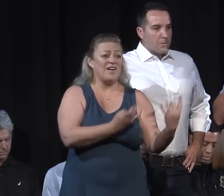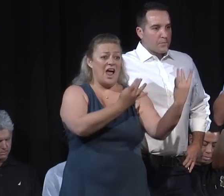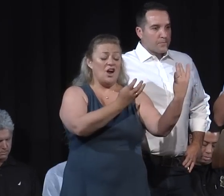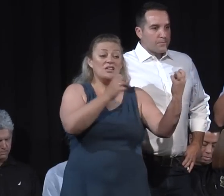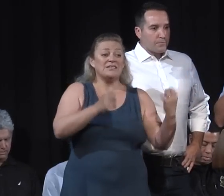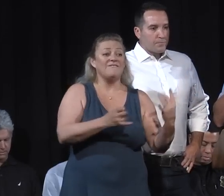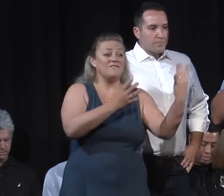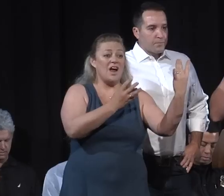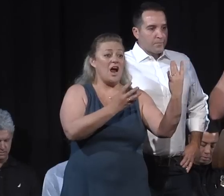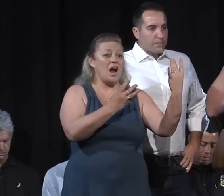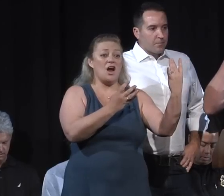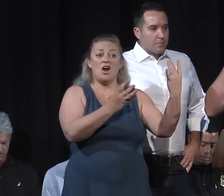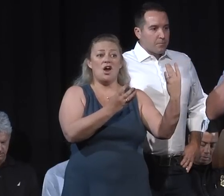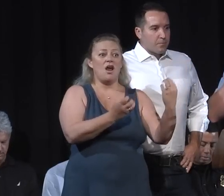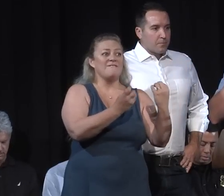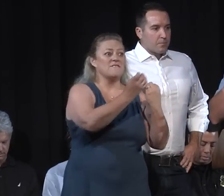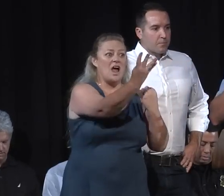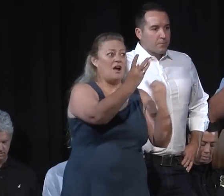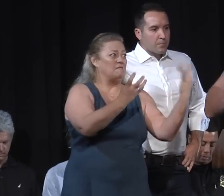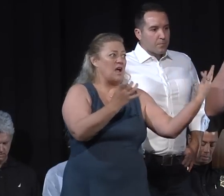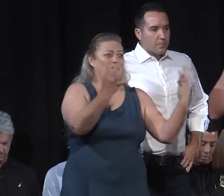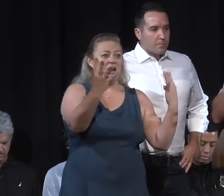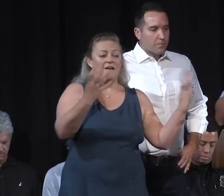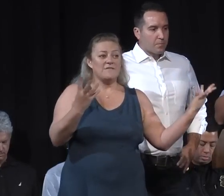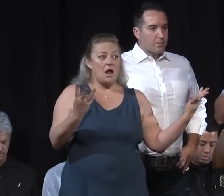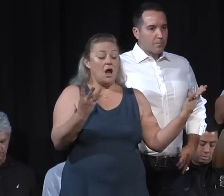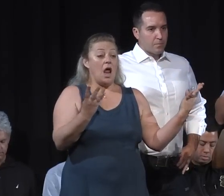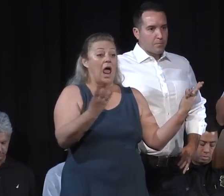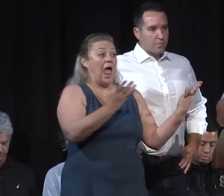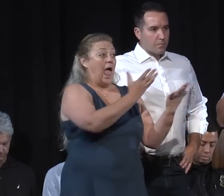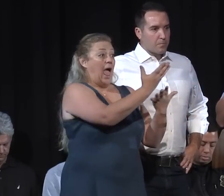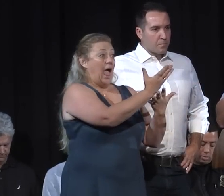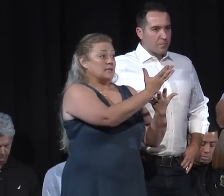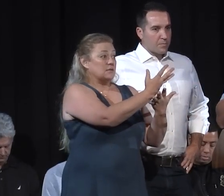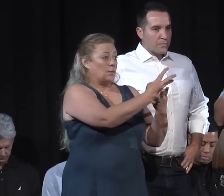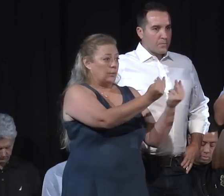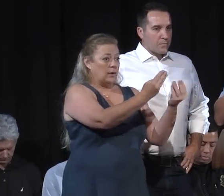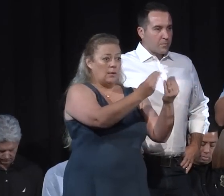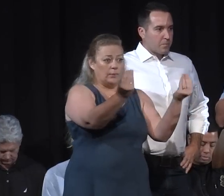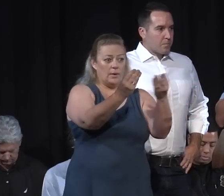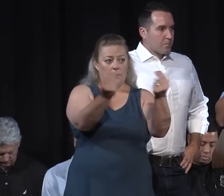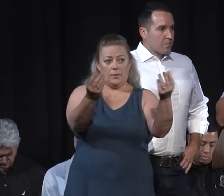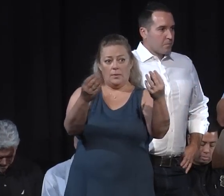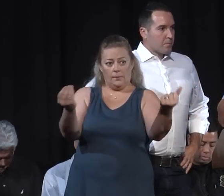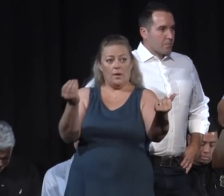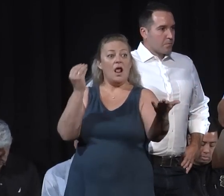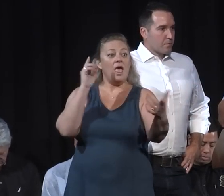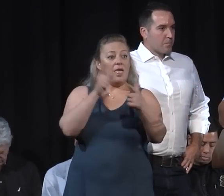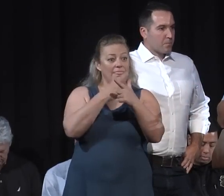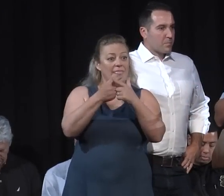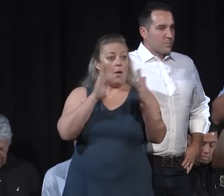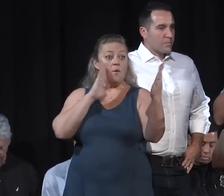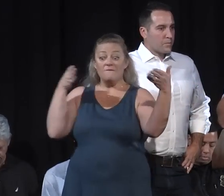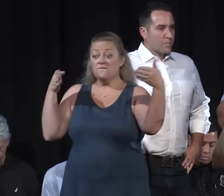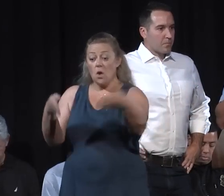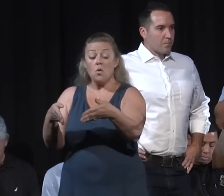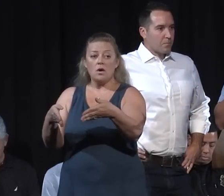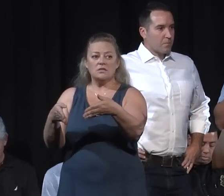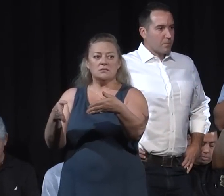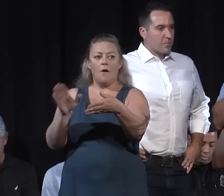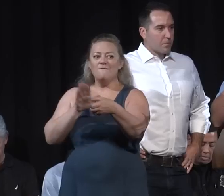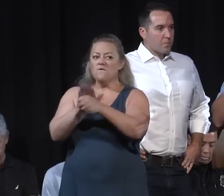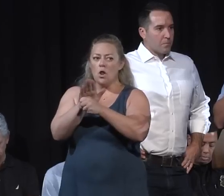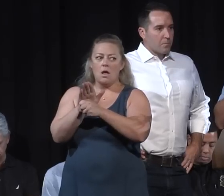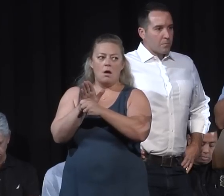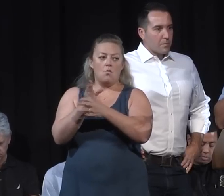knocking on Carpinteria. As the fire is put out, we will be full force into recovery. Right now we are still in an active fire zone, which is why